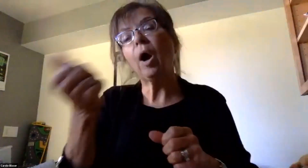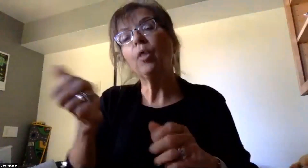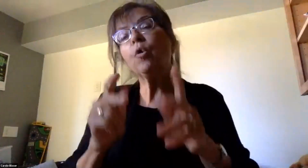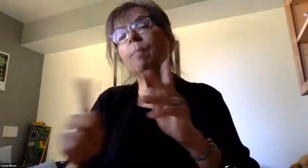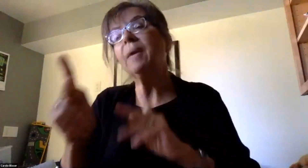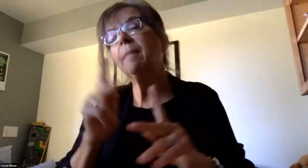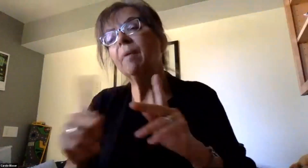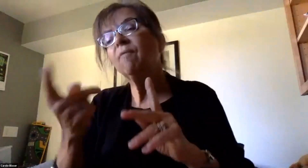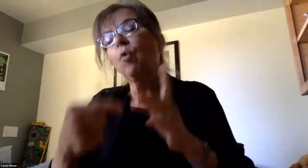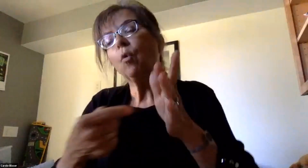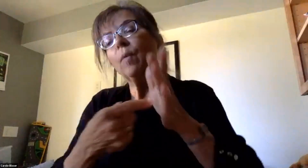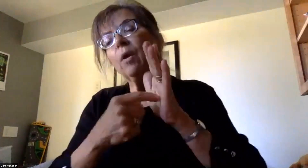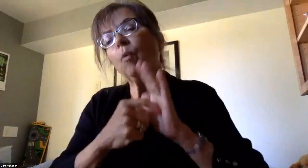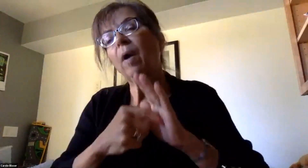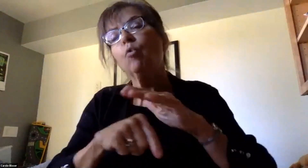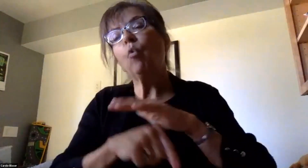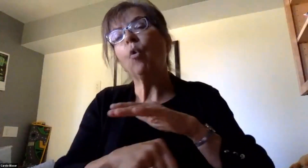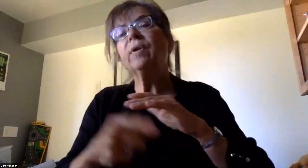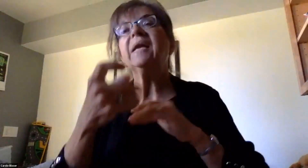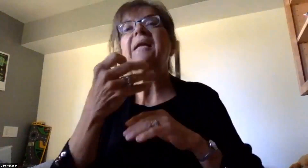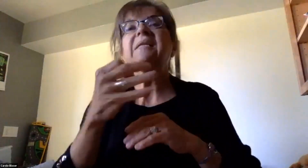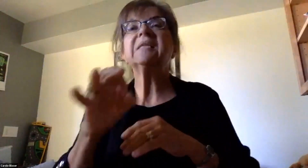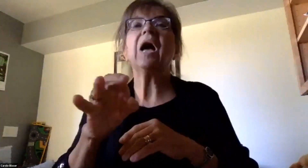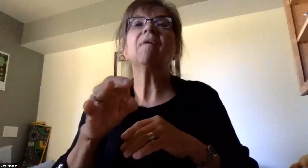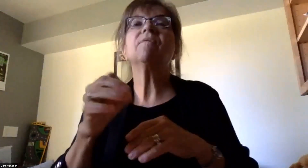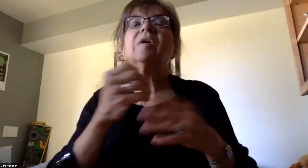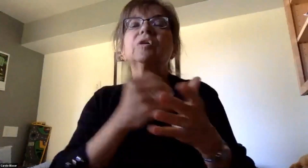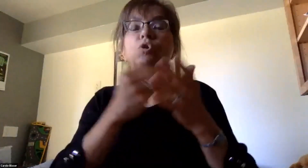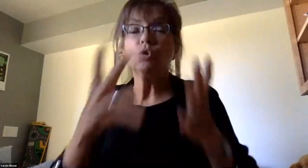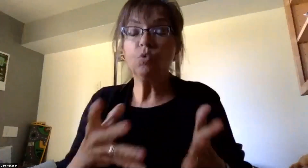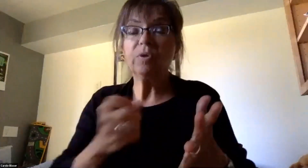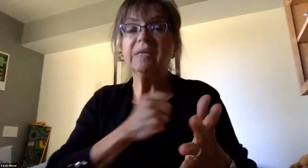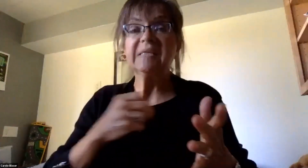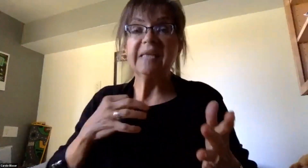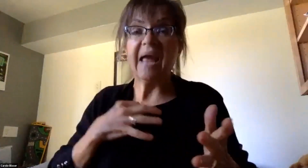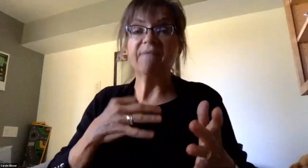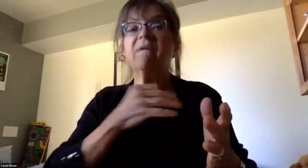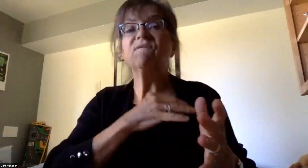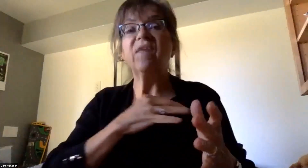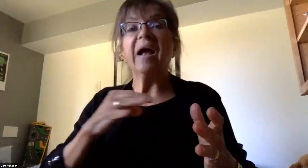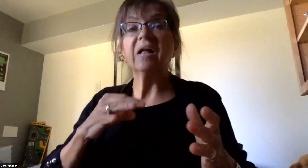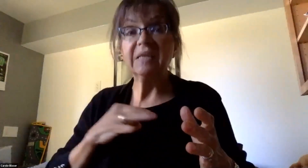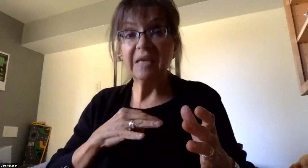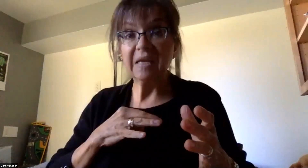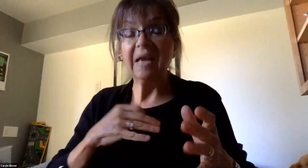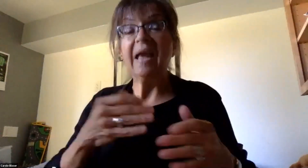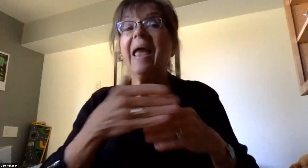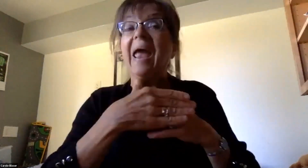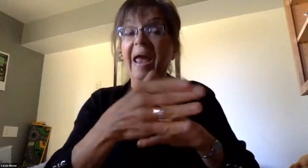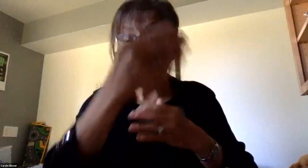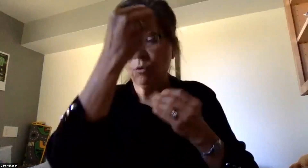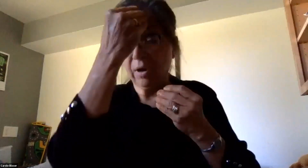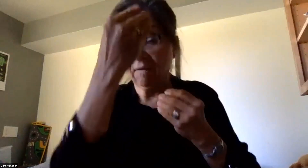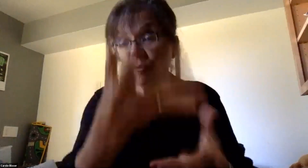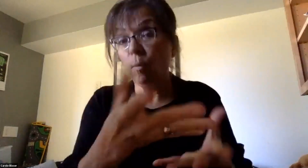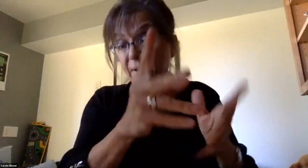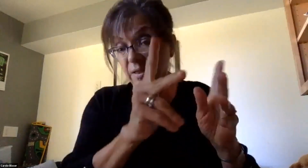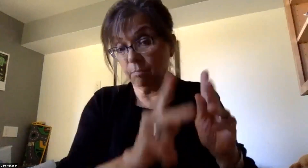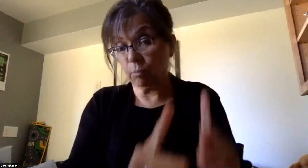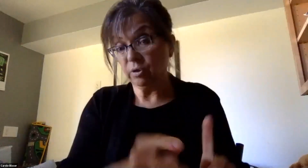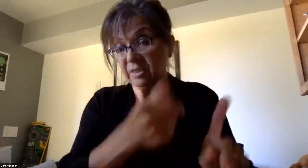quarantines of students, staff, and faculty after notifying the individual or family first.